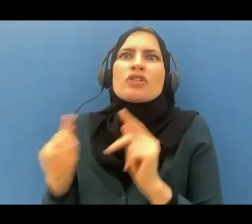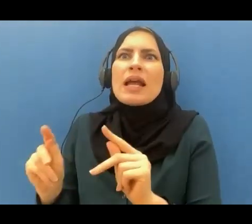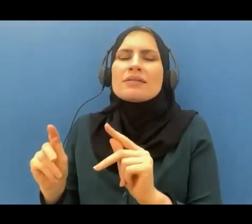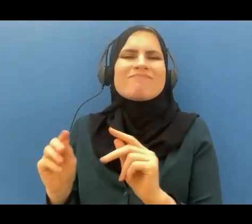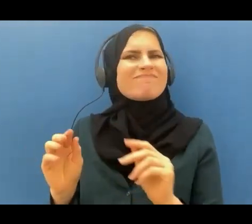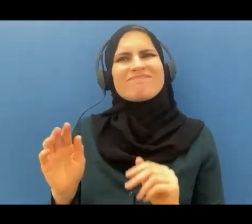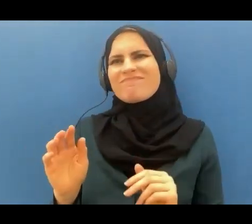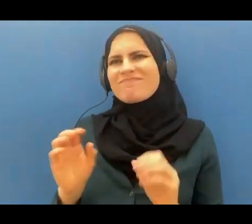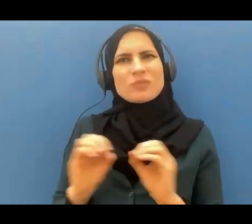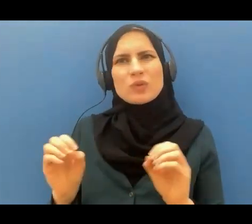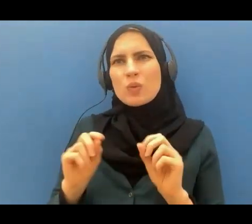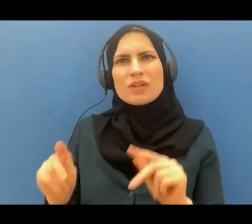after death to come back